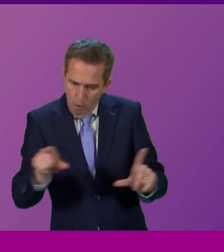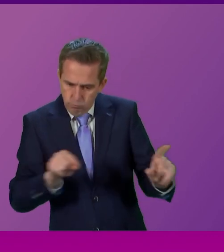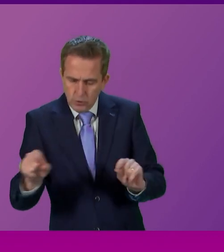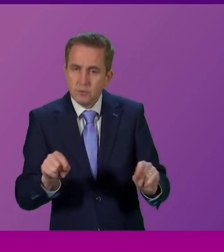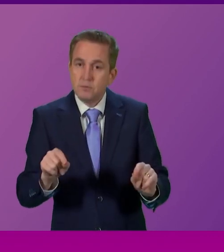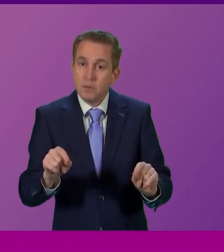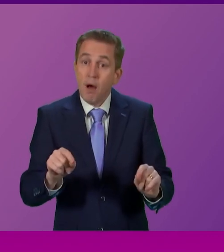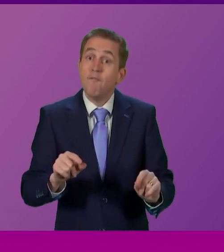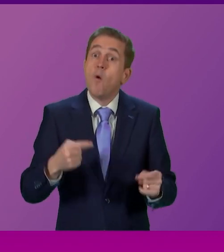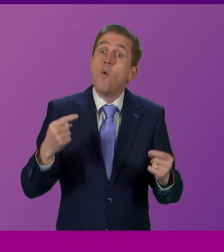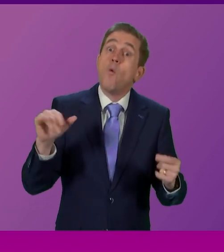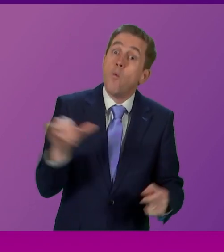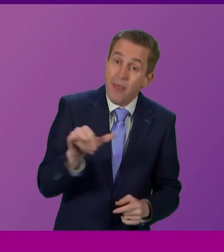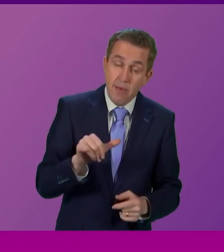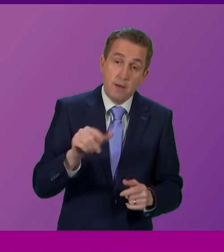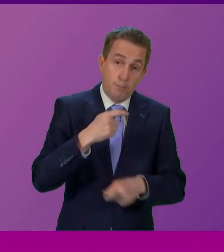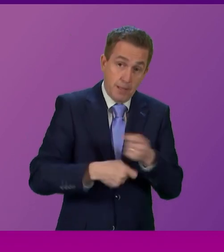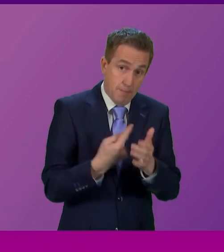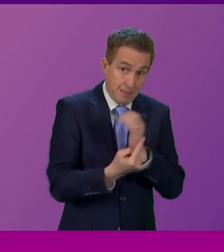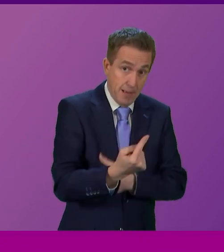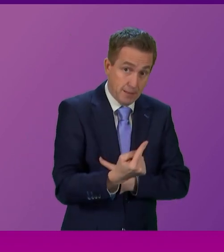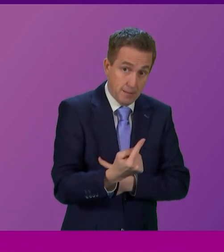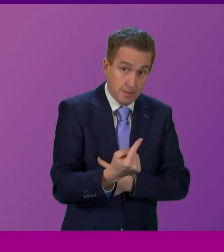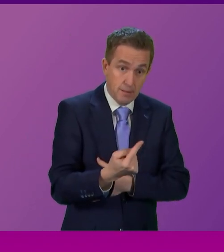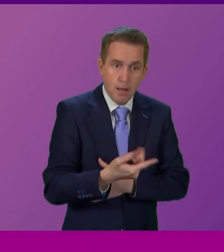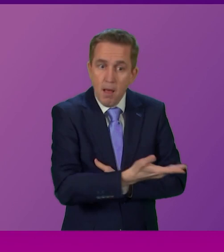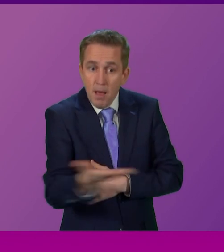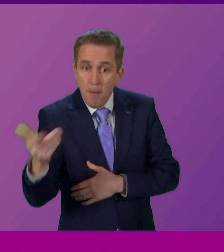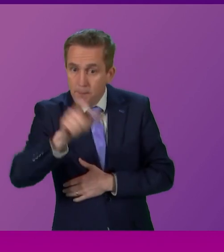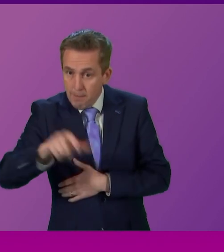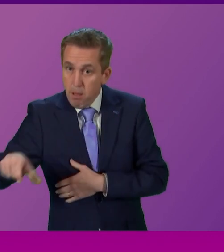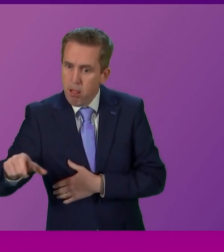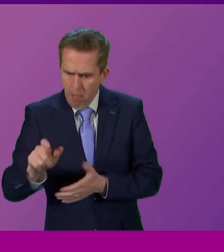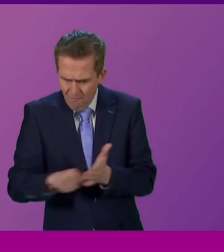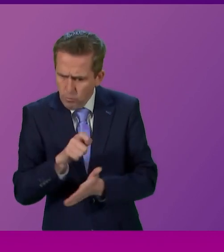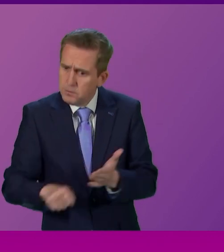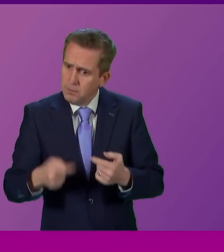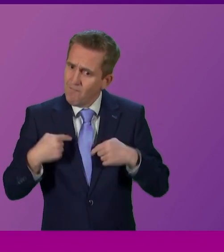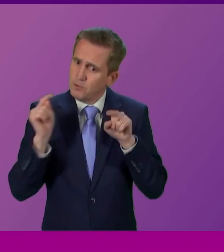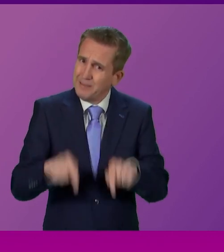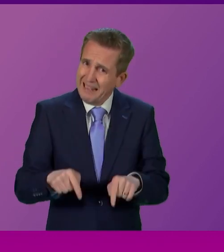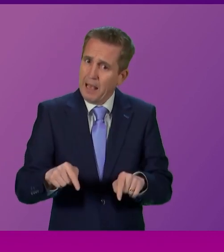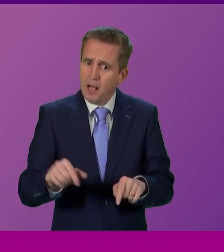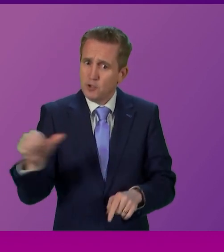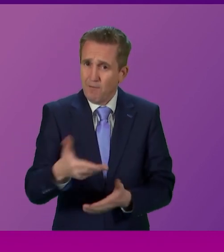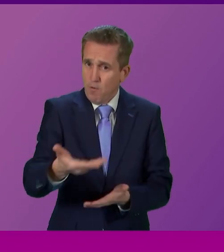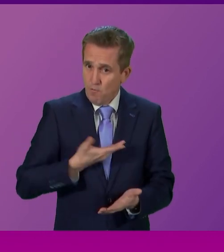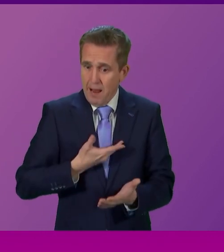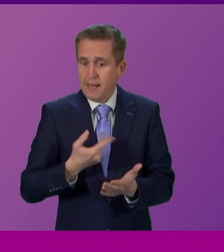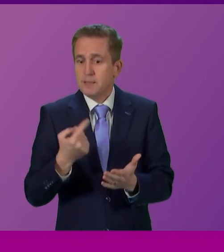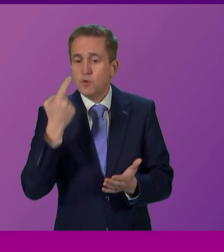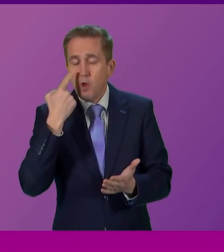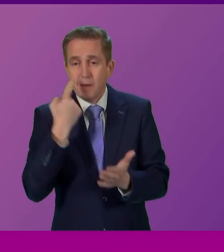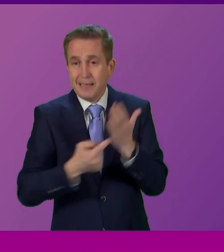an independent country. People don't just deserve what they vote for, they have a right to it and certainly within the